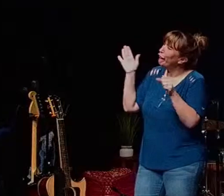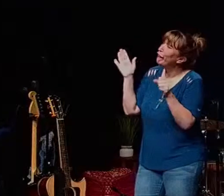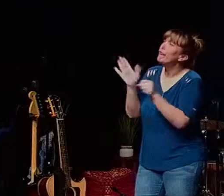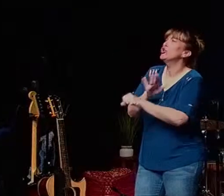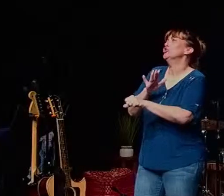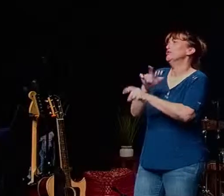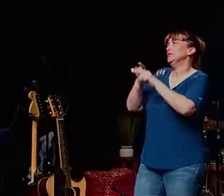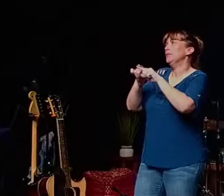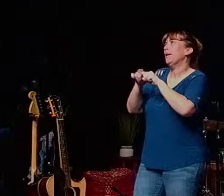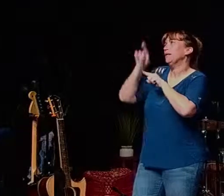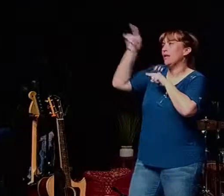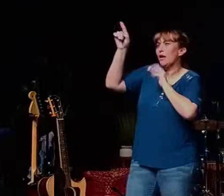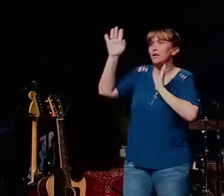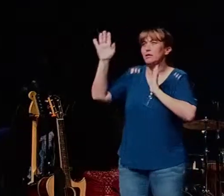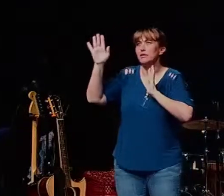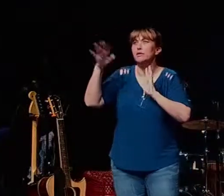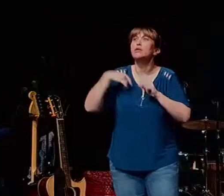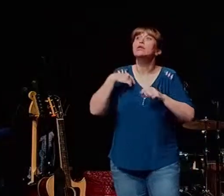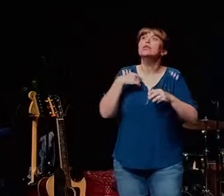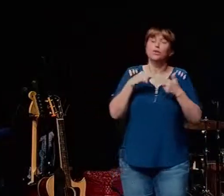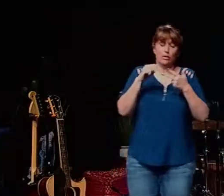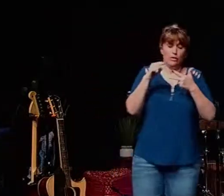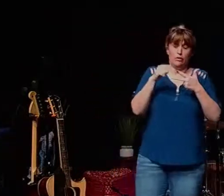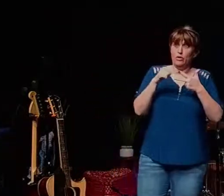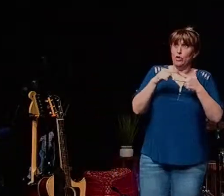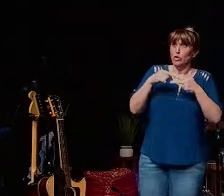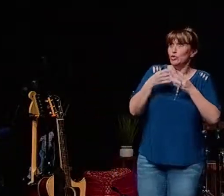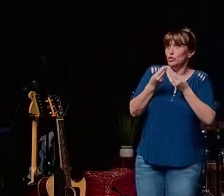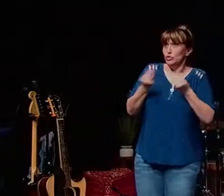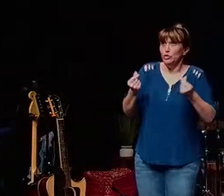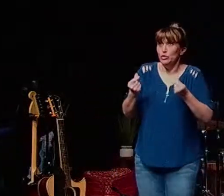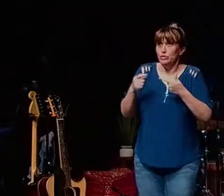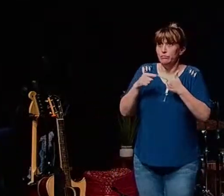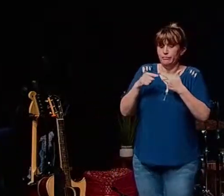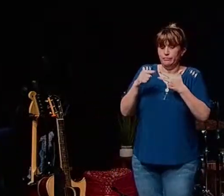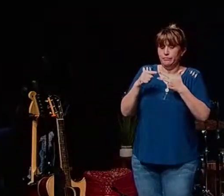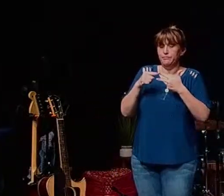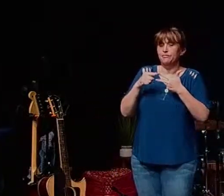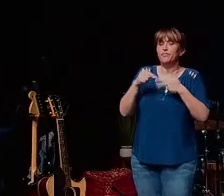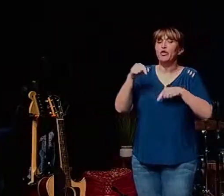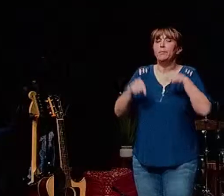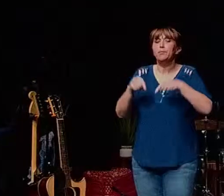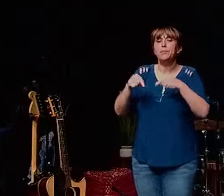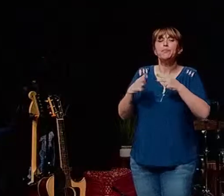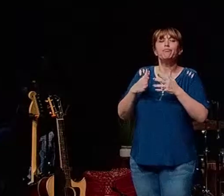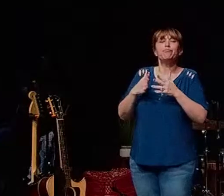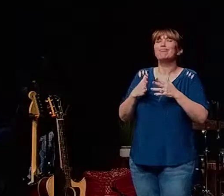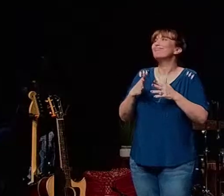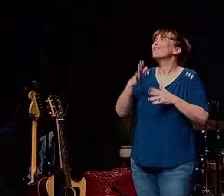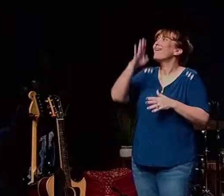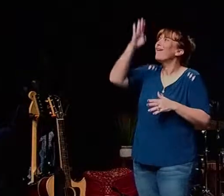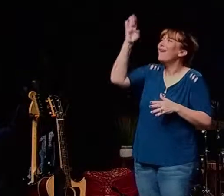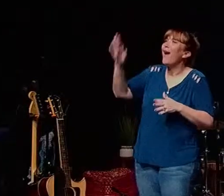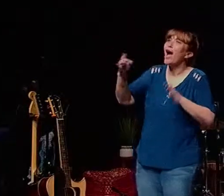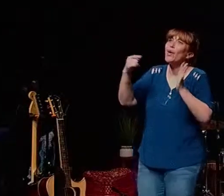this this the solution for the limping seeker it is this understanding that god owes you nothing